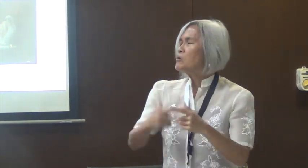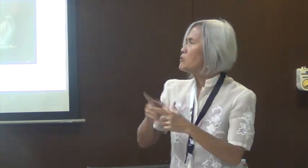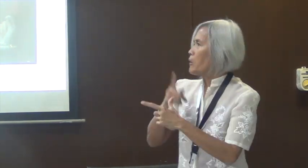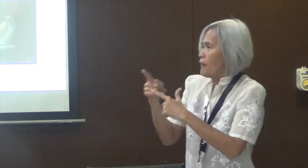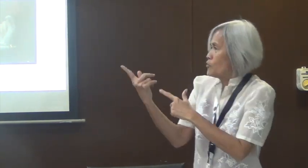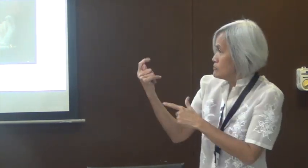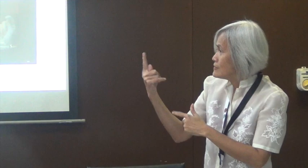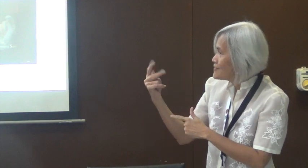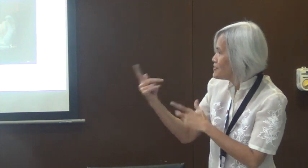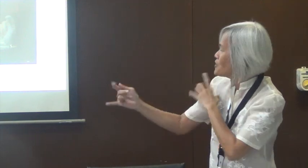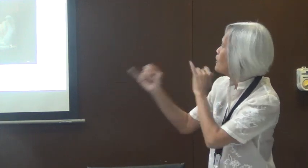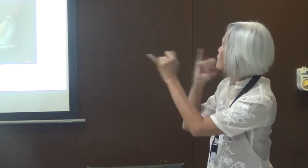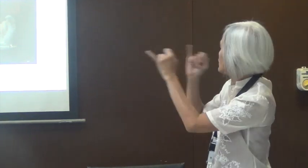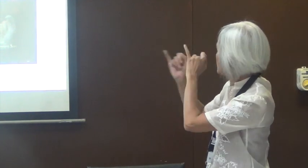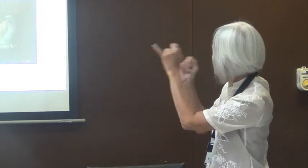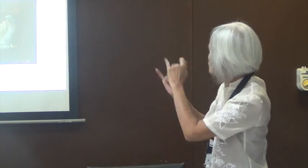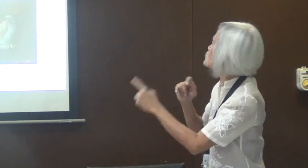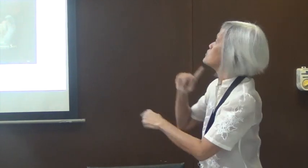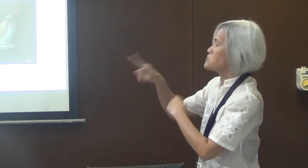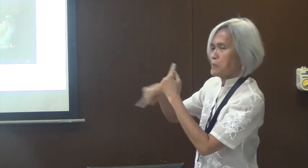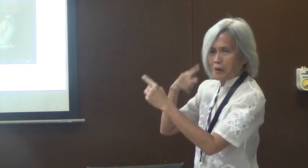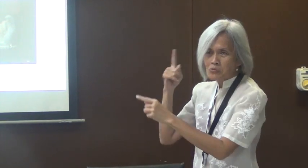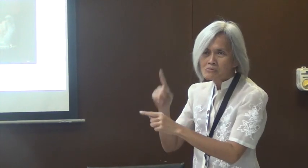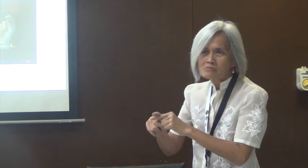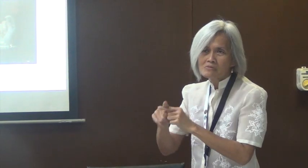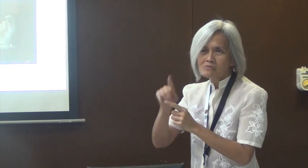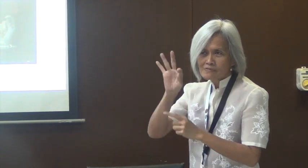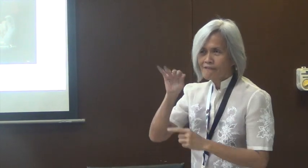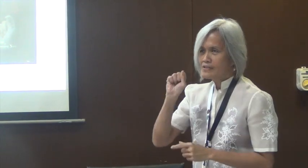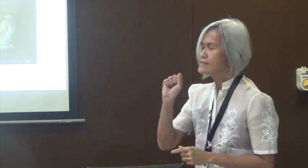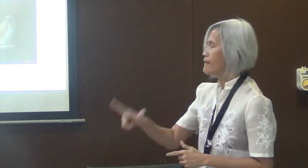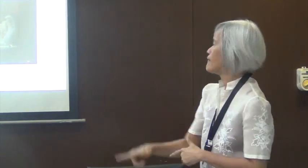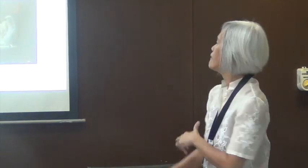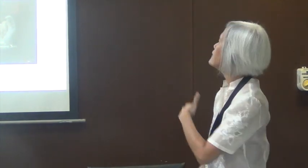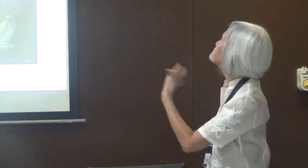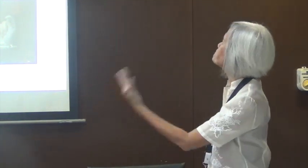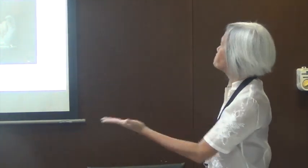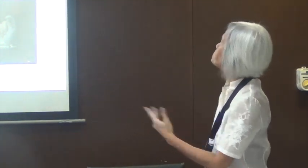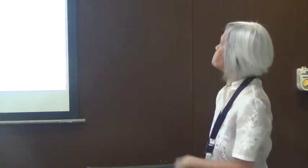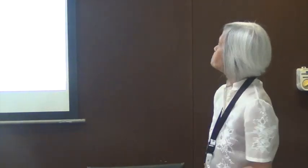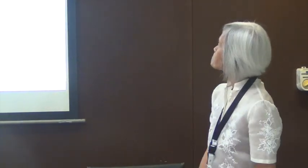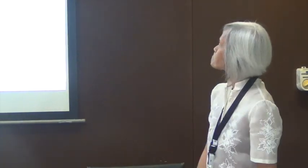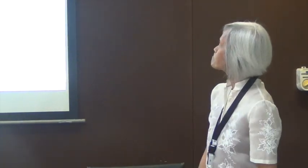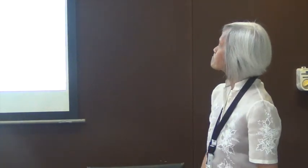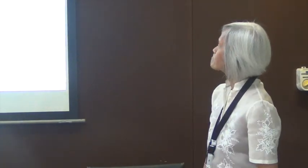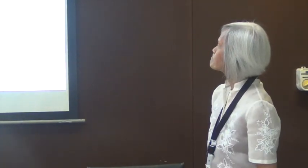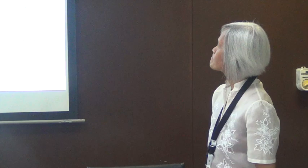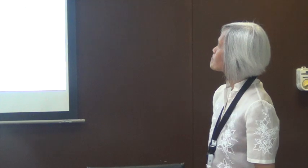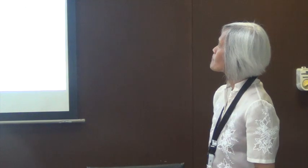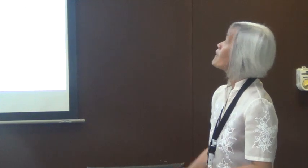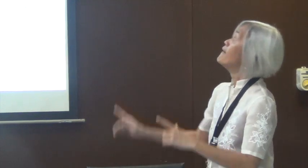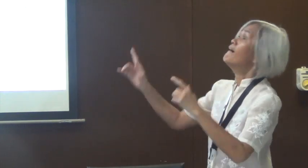they could be accessed by different people, teachers, for example. And then all of these were all about FSL.